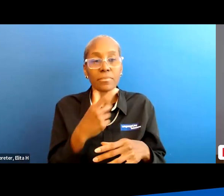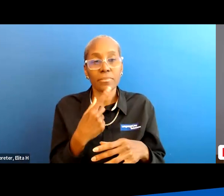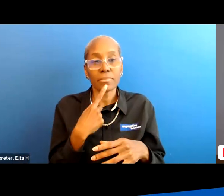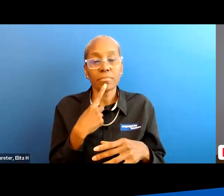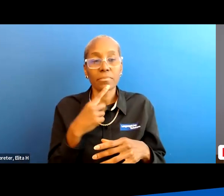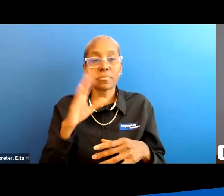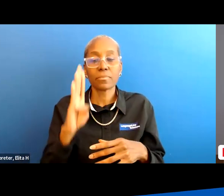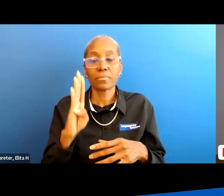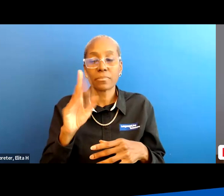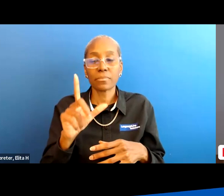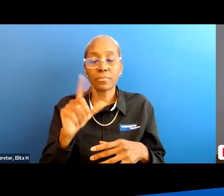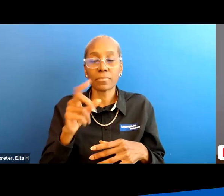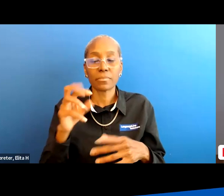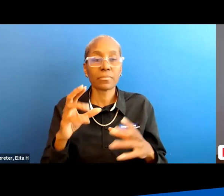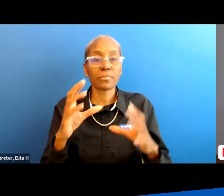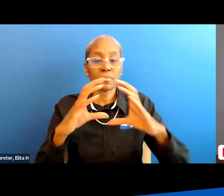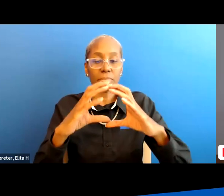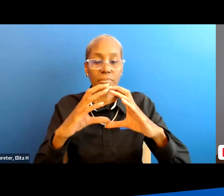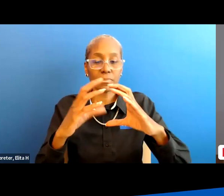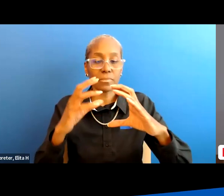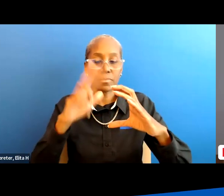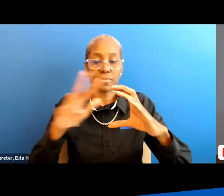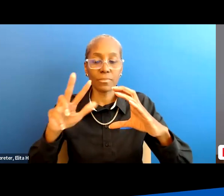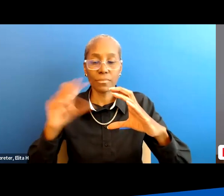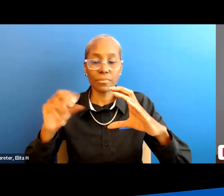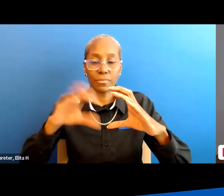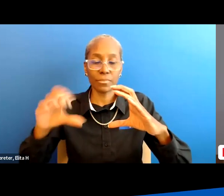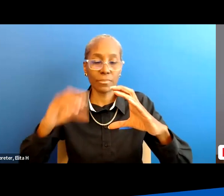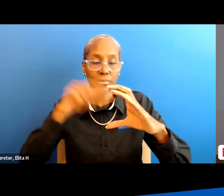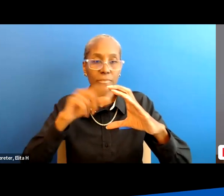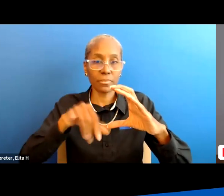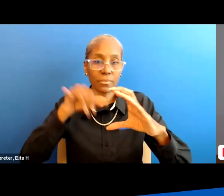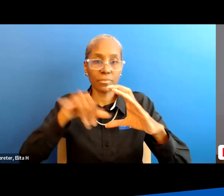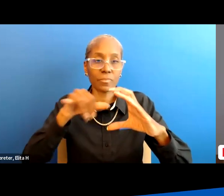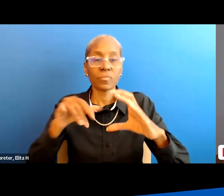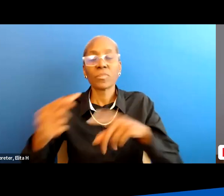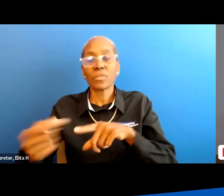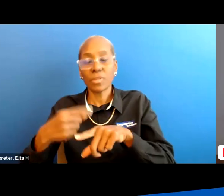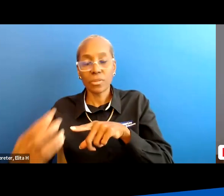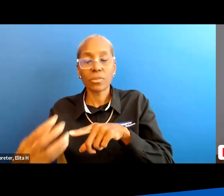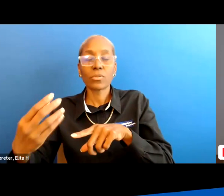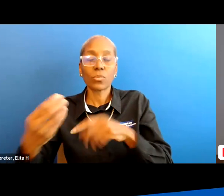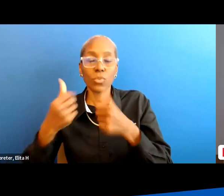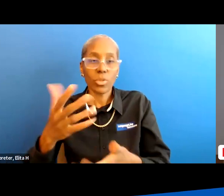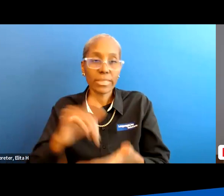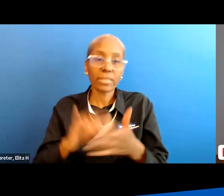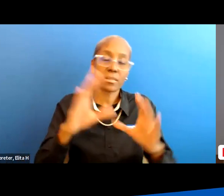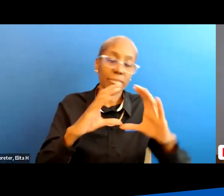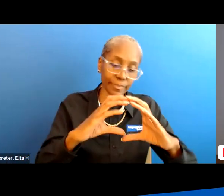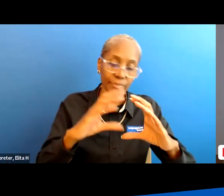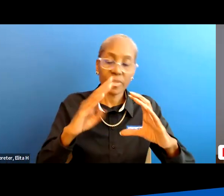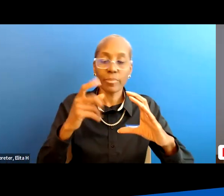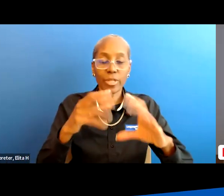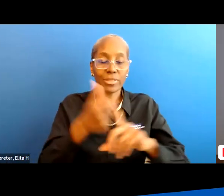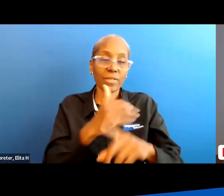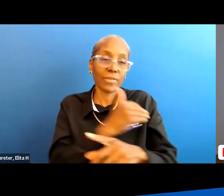their bladder only holds 30 cc's what can i do about this the 10-year yourself in dwelling catheter causes gesture your bladder is a muscle